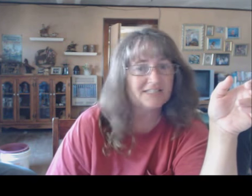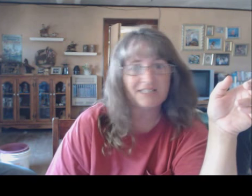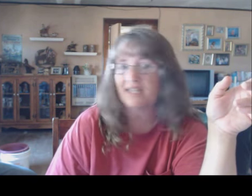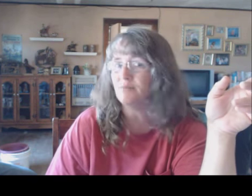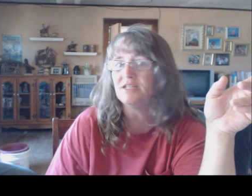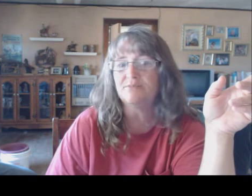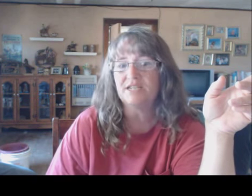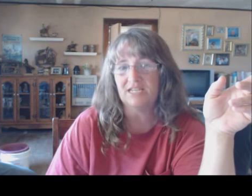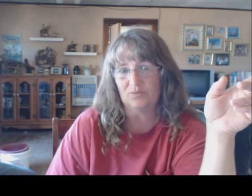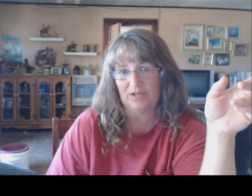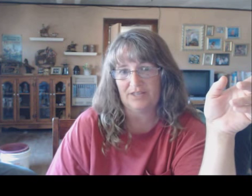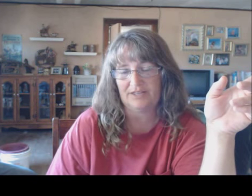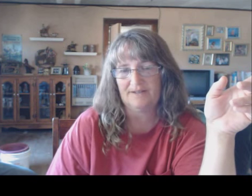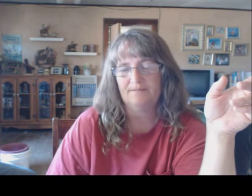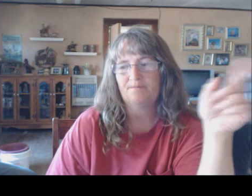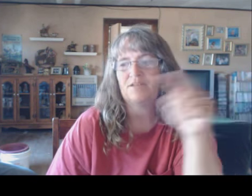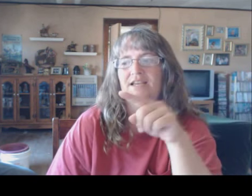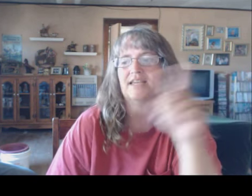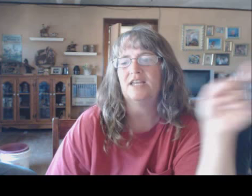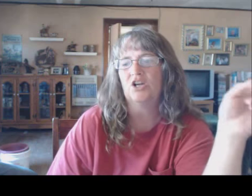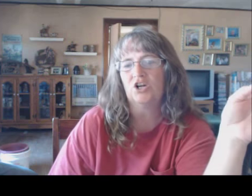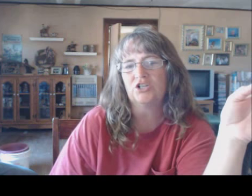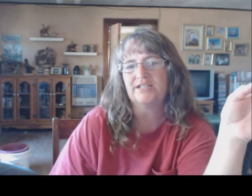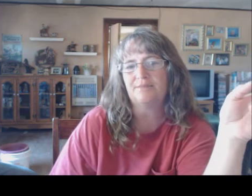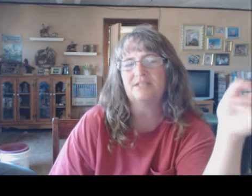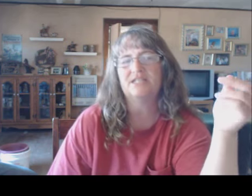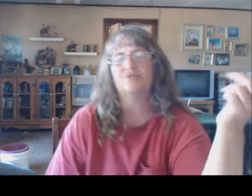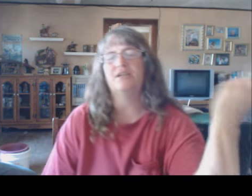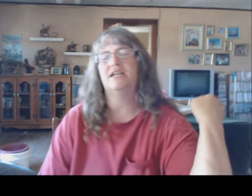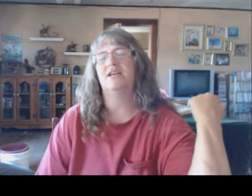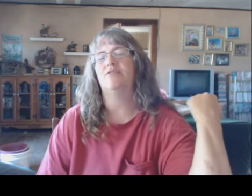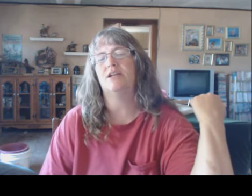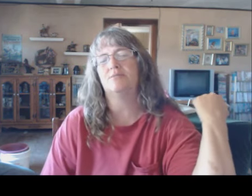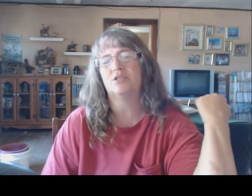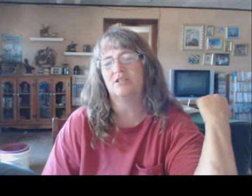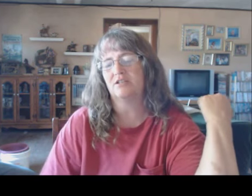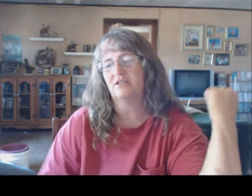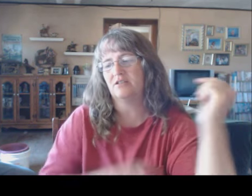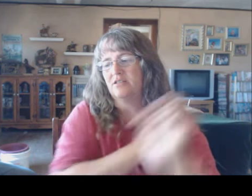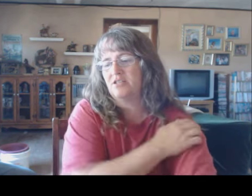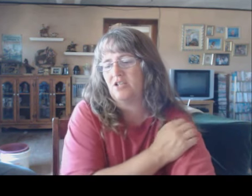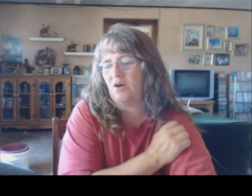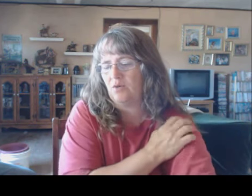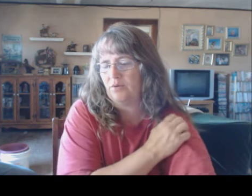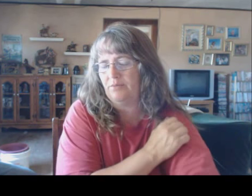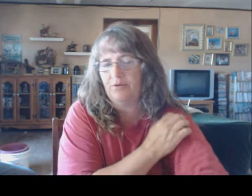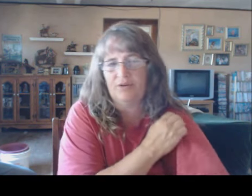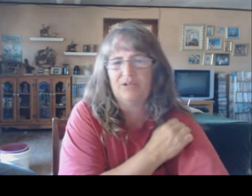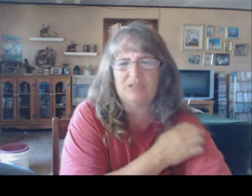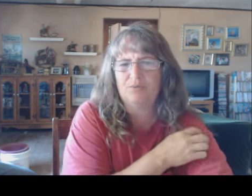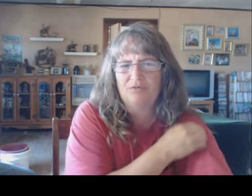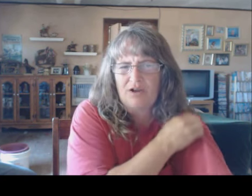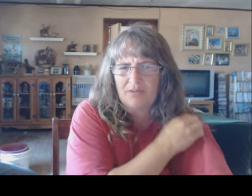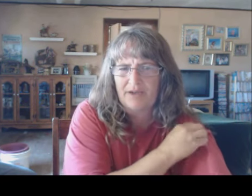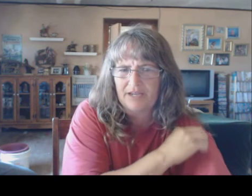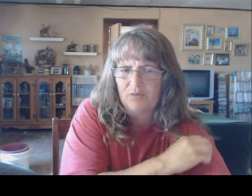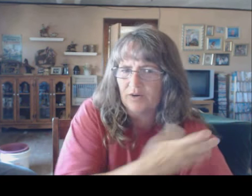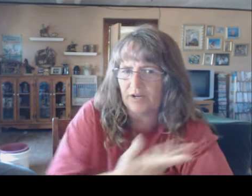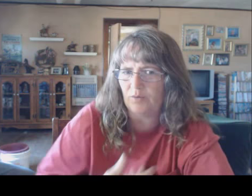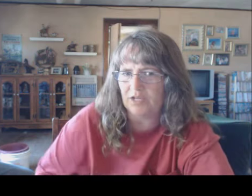doesn't like me to begin with. Um... And get her to come into the arena and run up to the stall where we put it. We just put Rocket back in where he